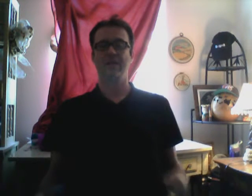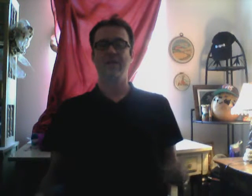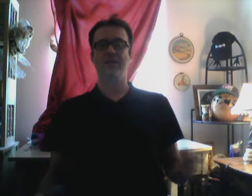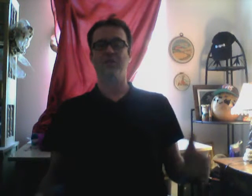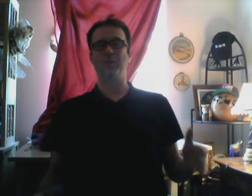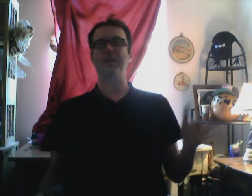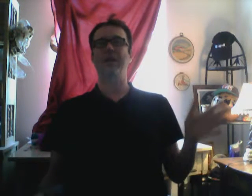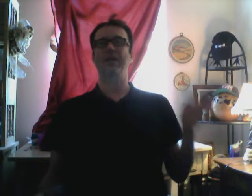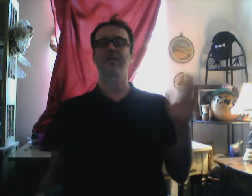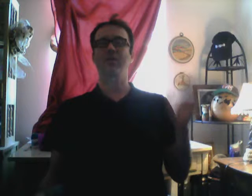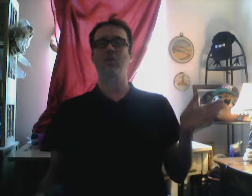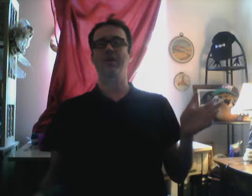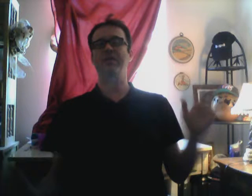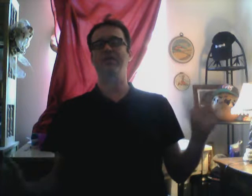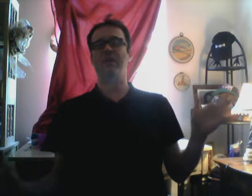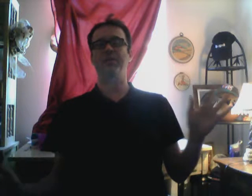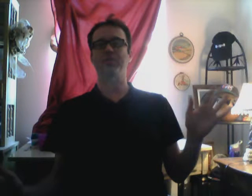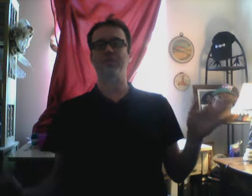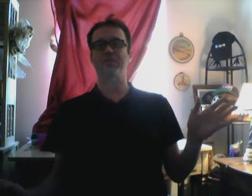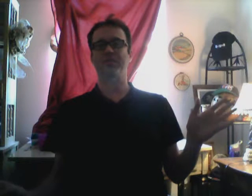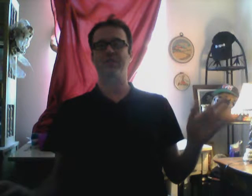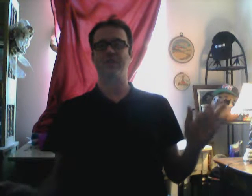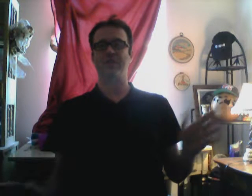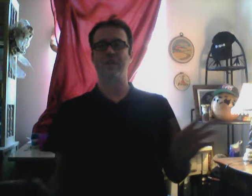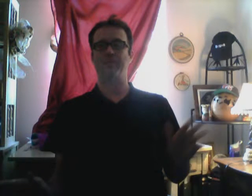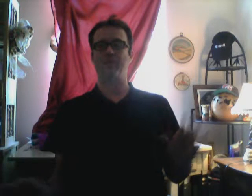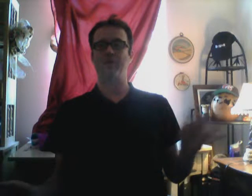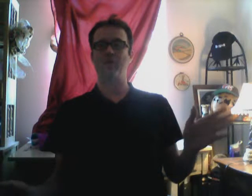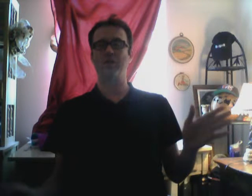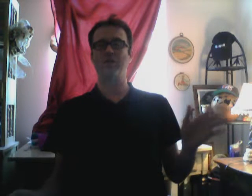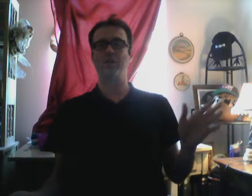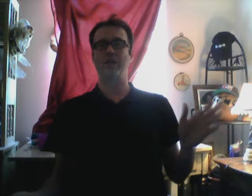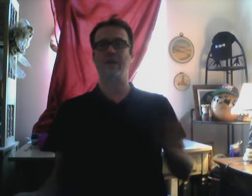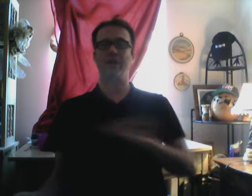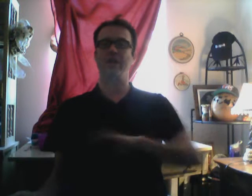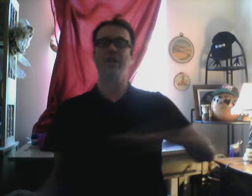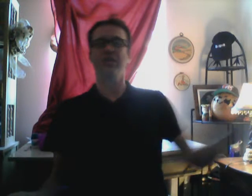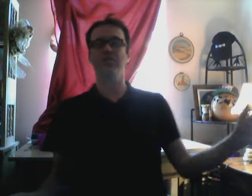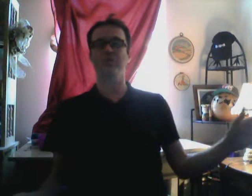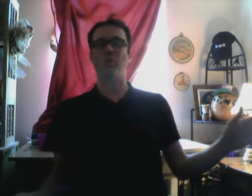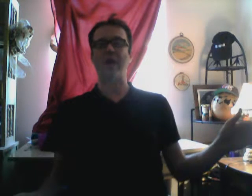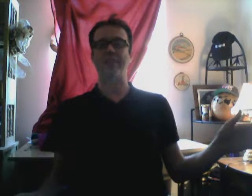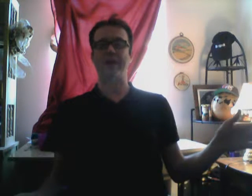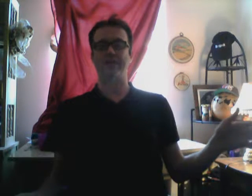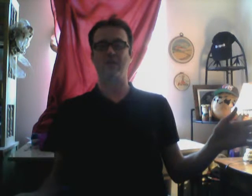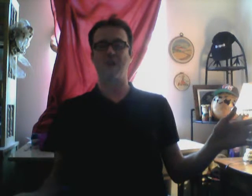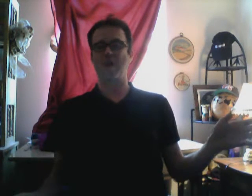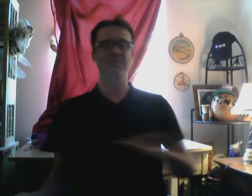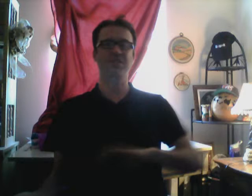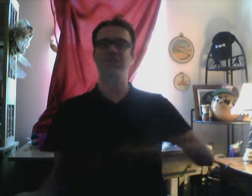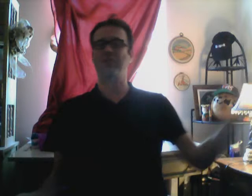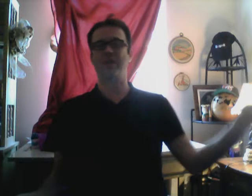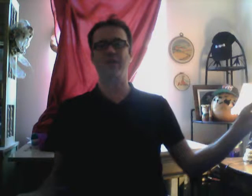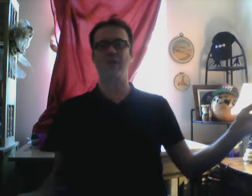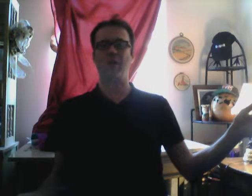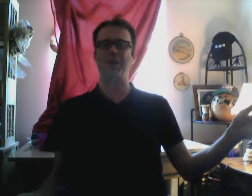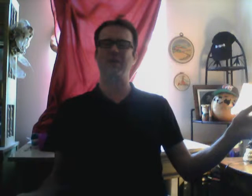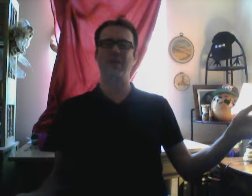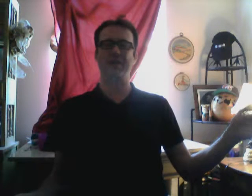So it'd be like. Going. I'm using this. As an example. You go into an area. Just wipe out the law. Just get rid of the law. We don't like